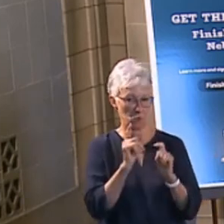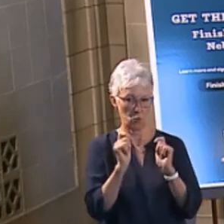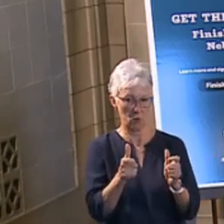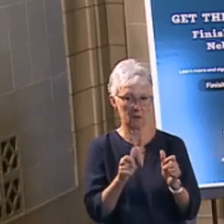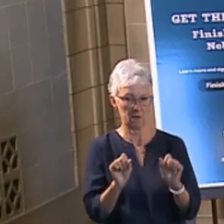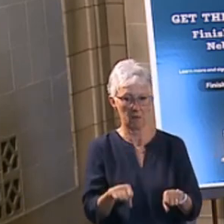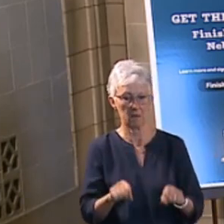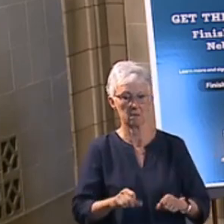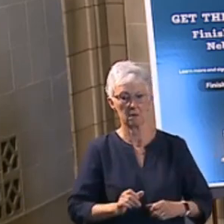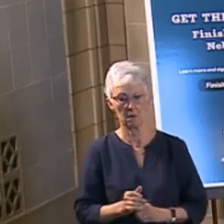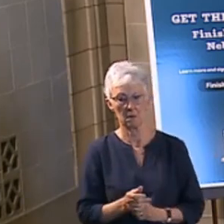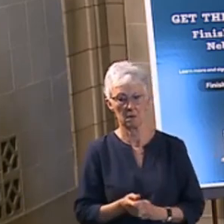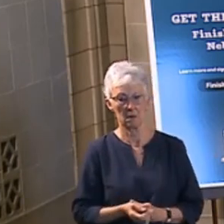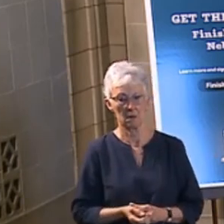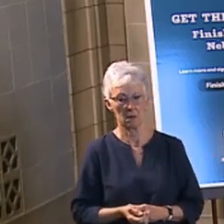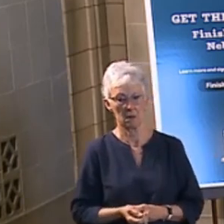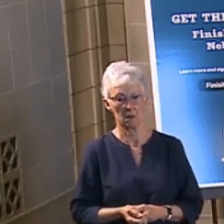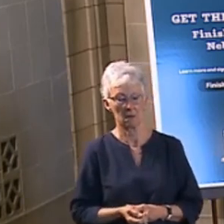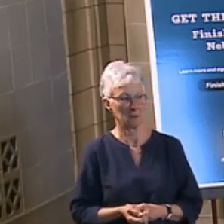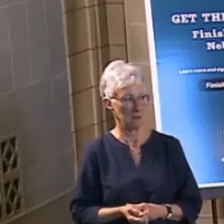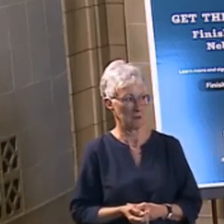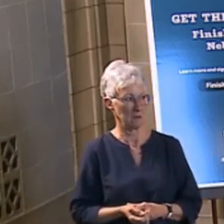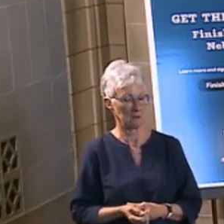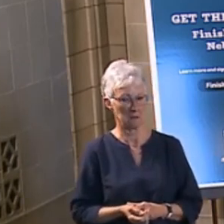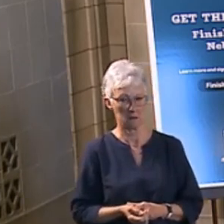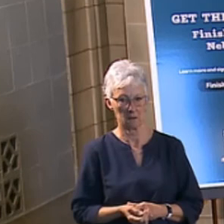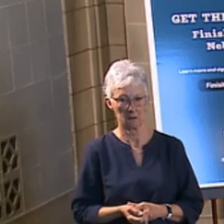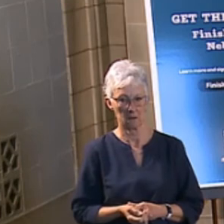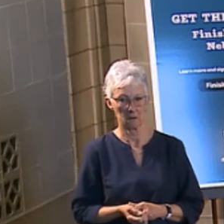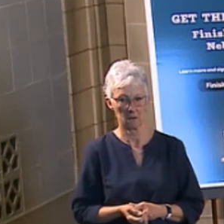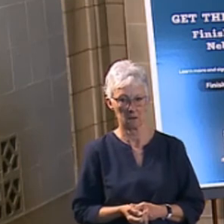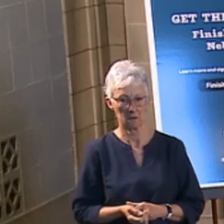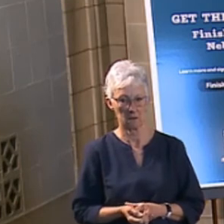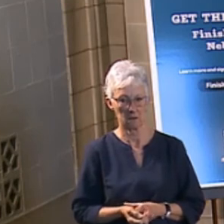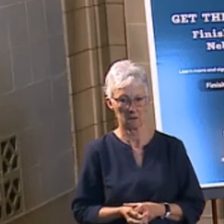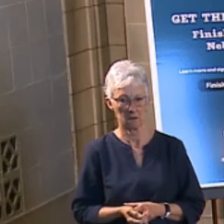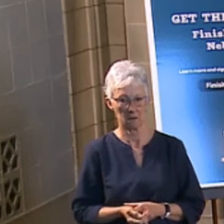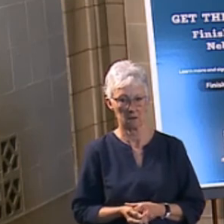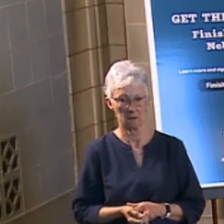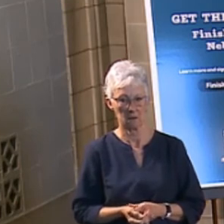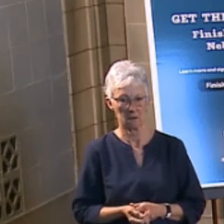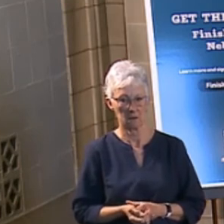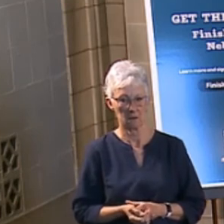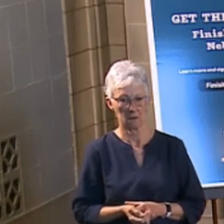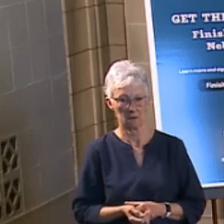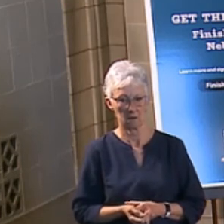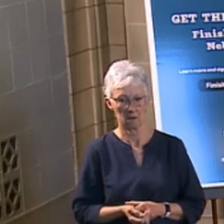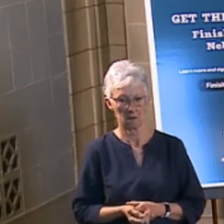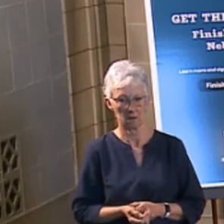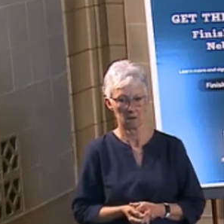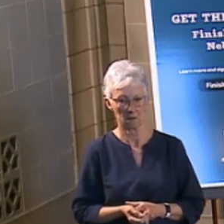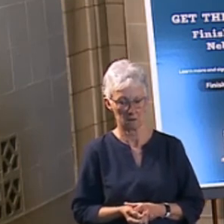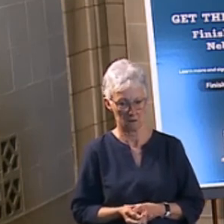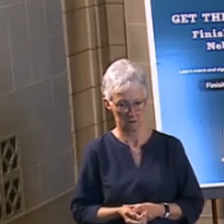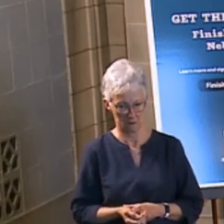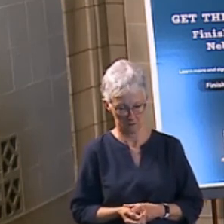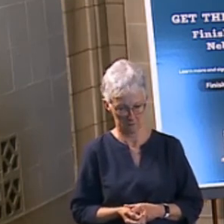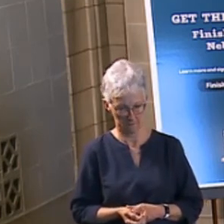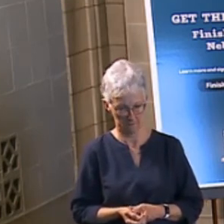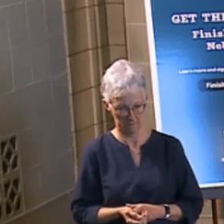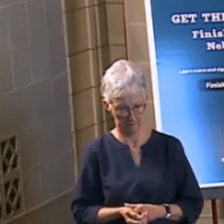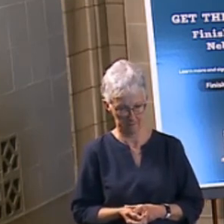Yeah. Is it following? Or something, oh, same question, Andrew, or something else? It was something else. Okay, I'm to go to Martha then.